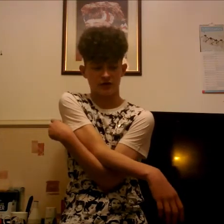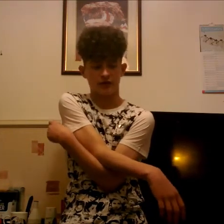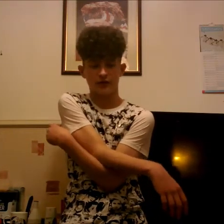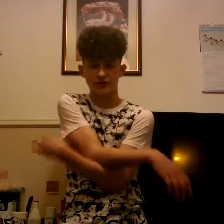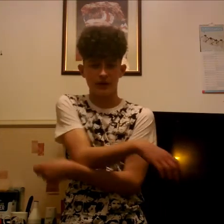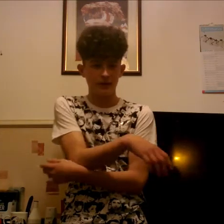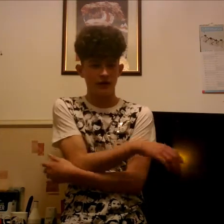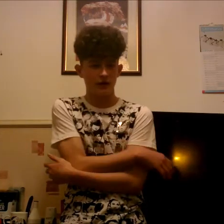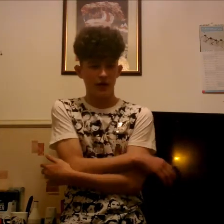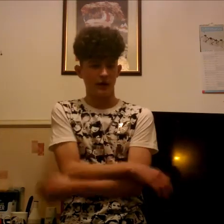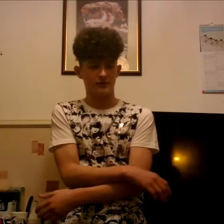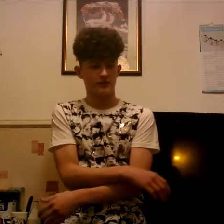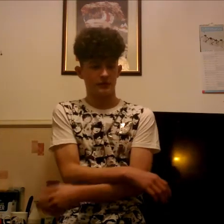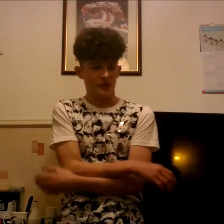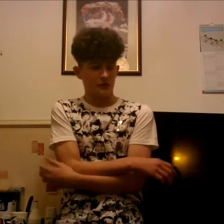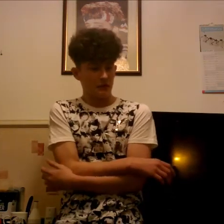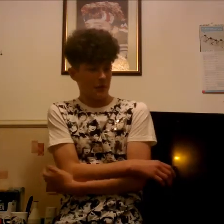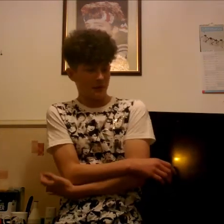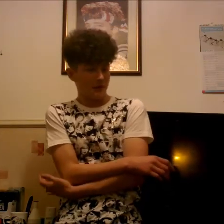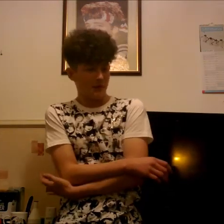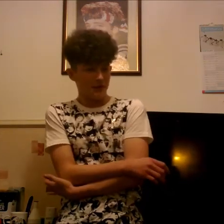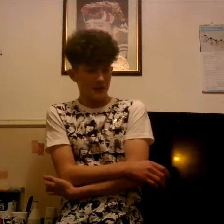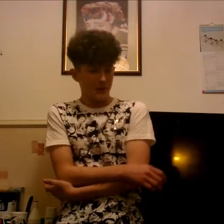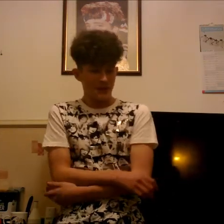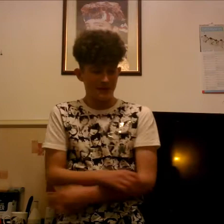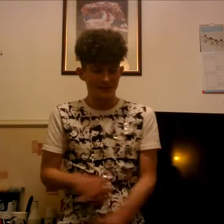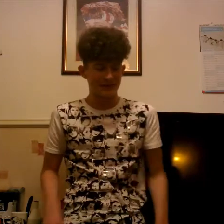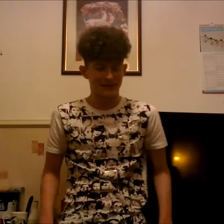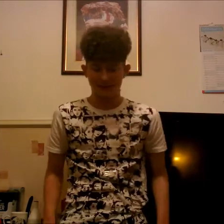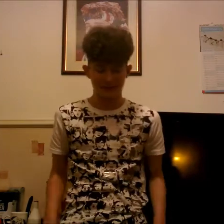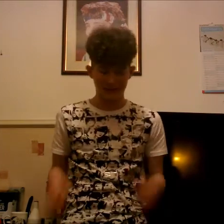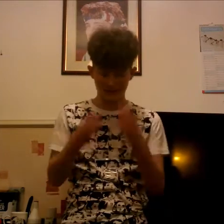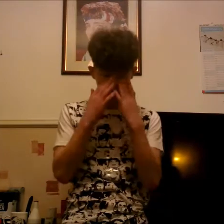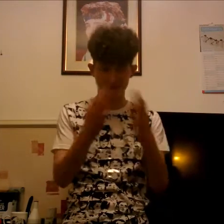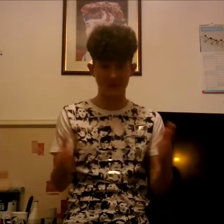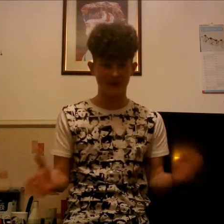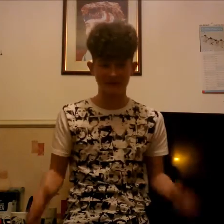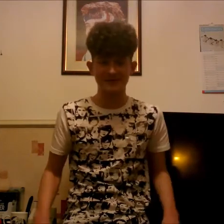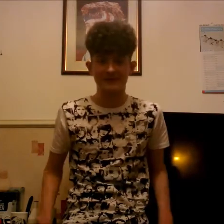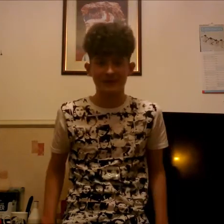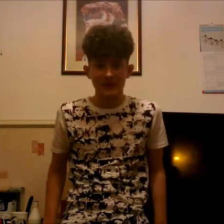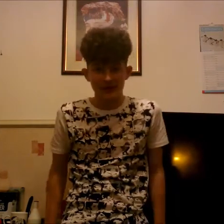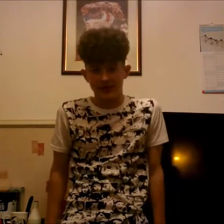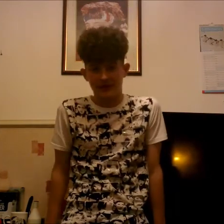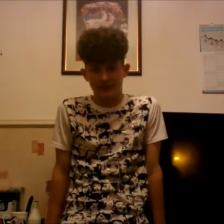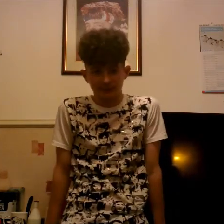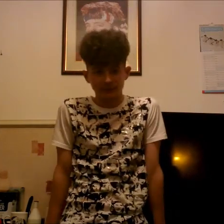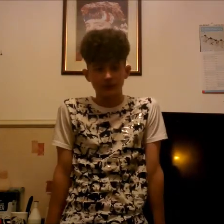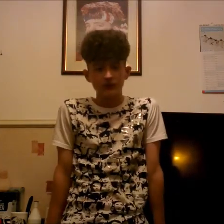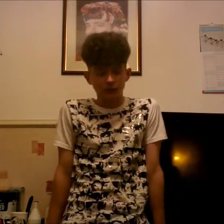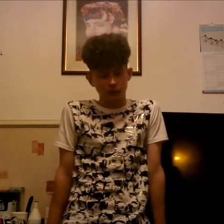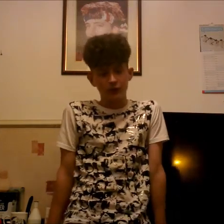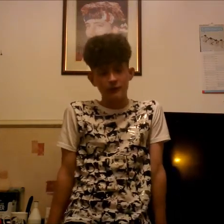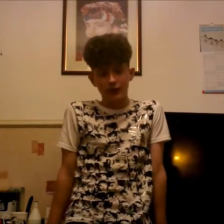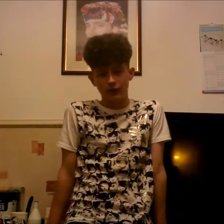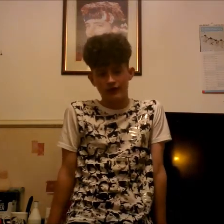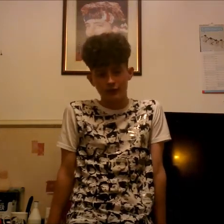she went let's see i went i was like no oh my god it's so embarrassing and looking back on it now